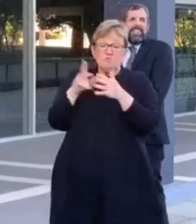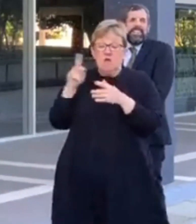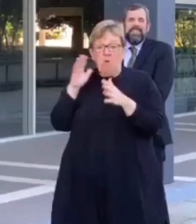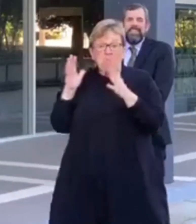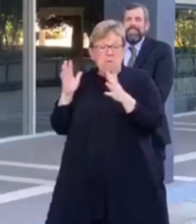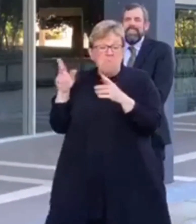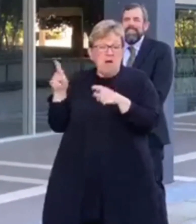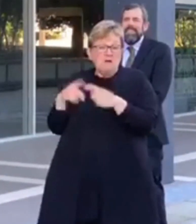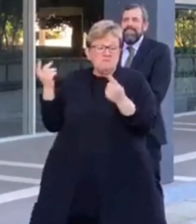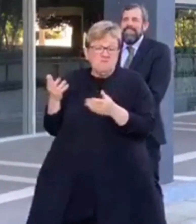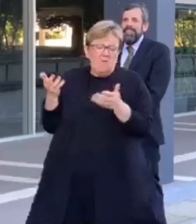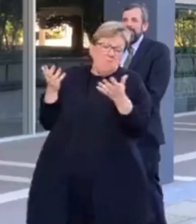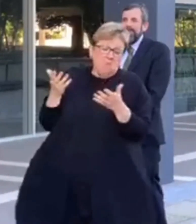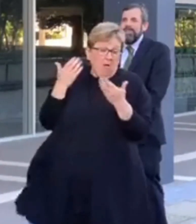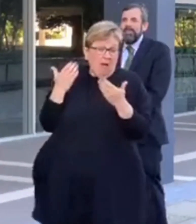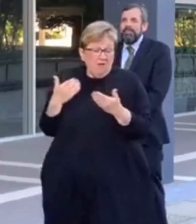Wales.